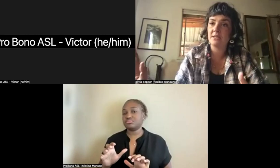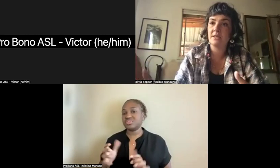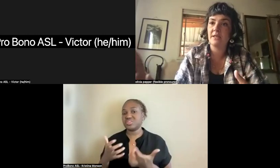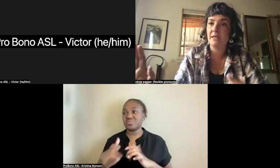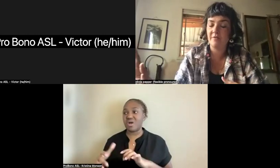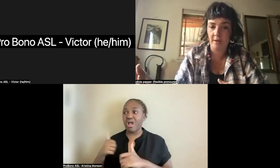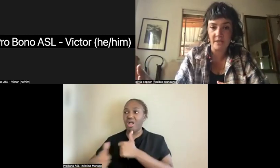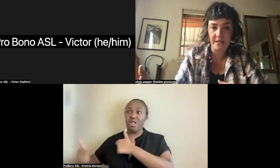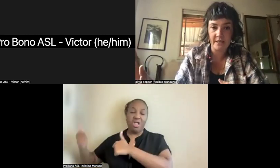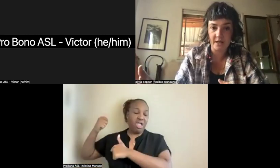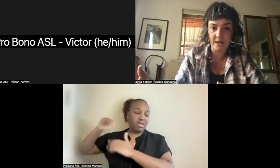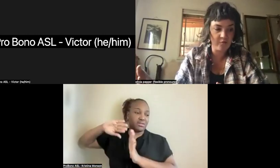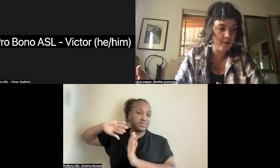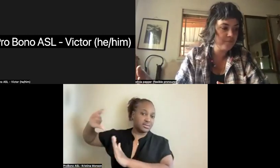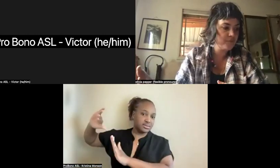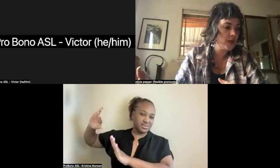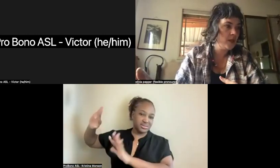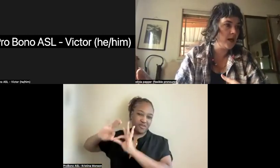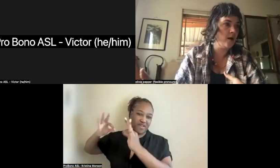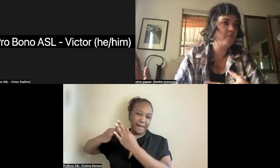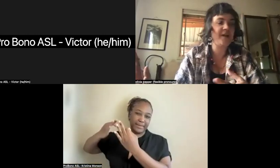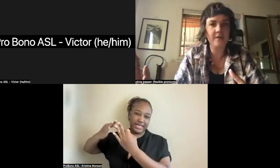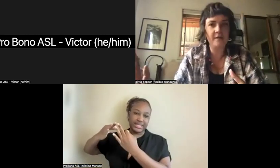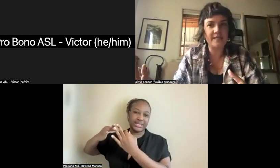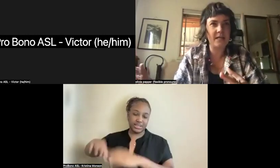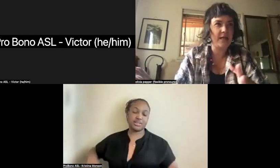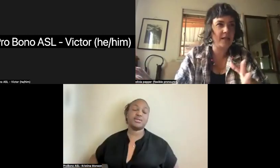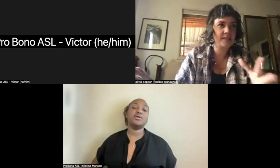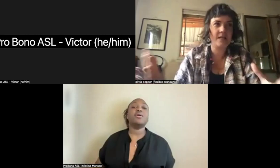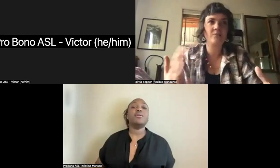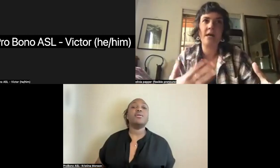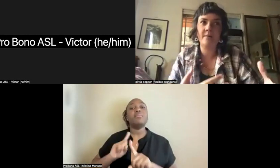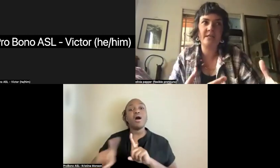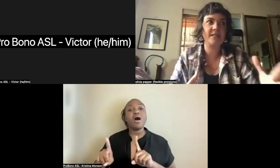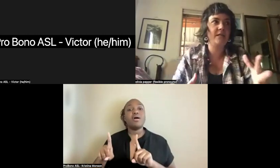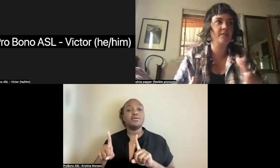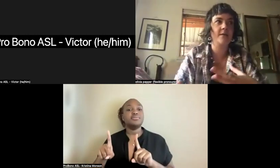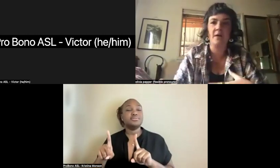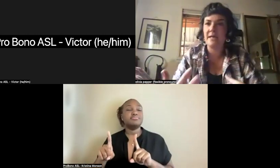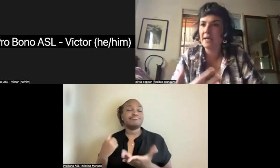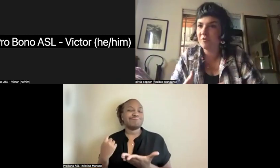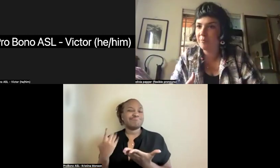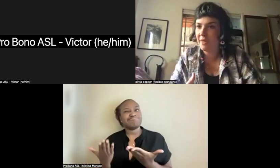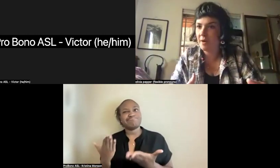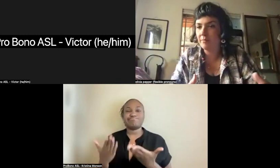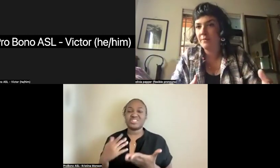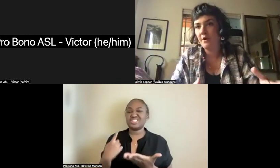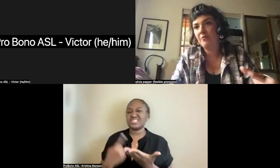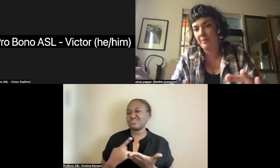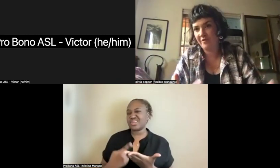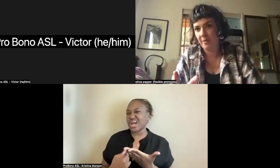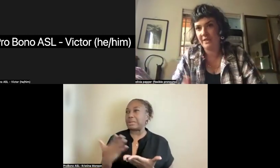class, elite family that they came from. But nonetheless, sometimes it seems that money came from them